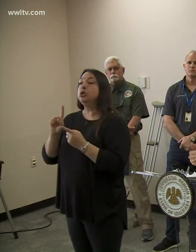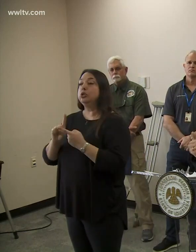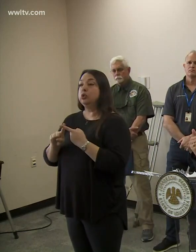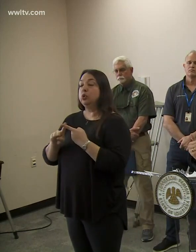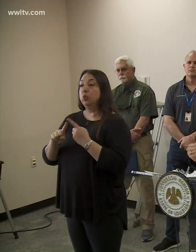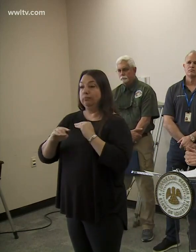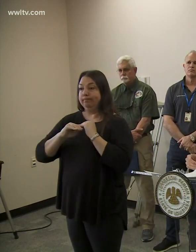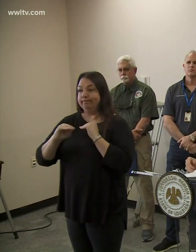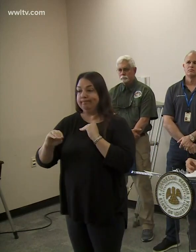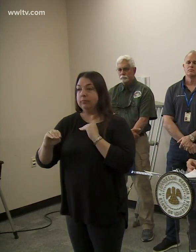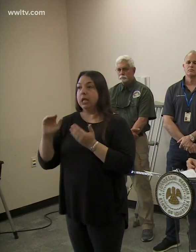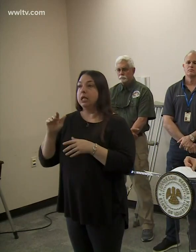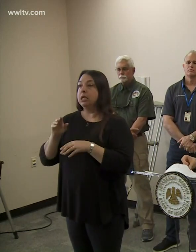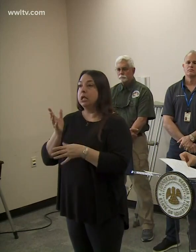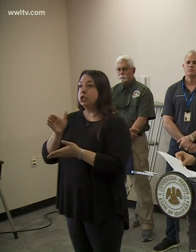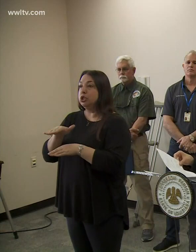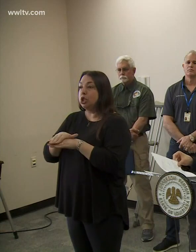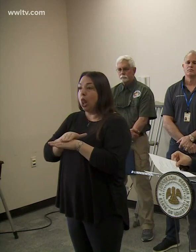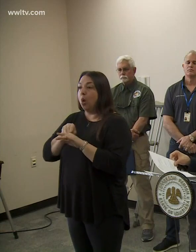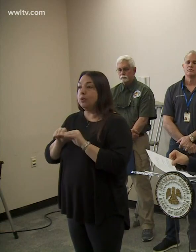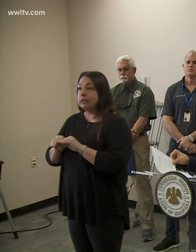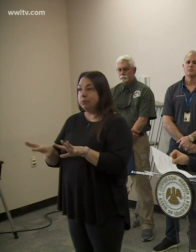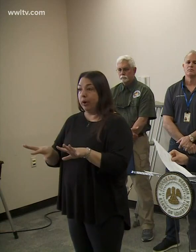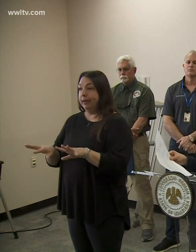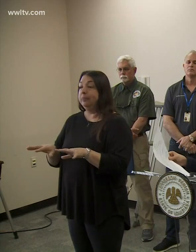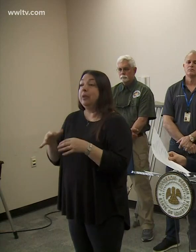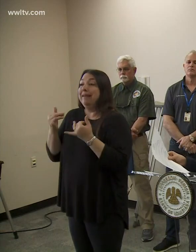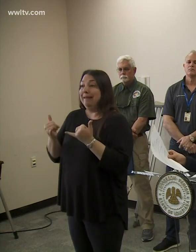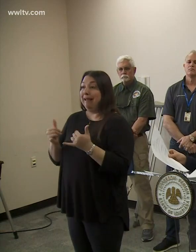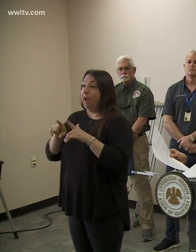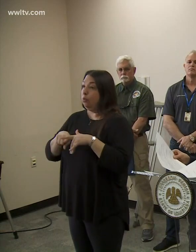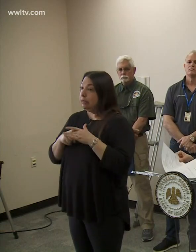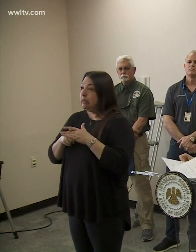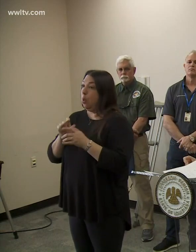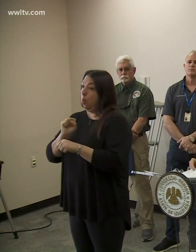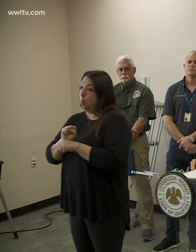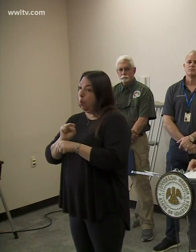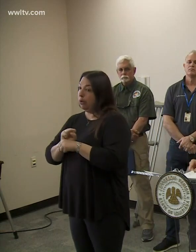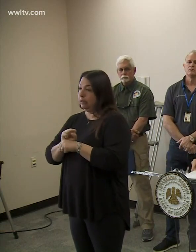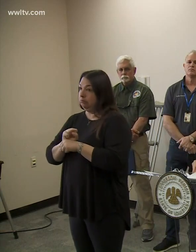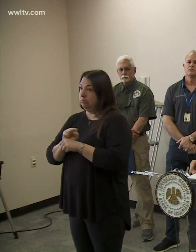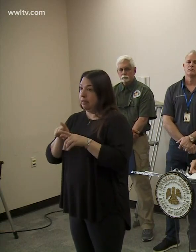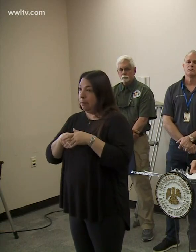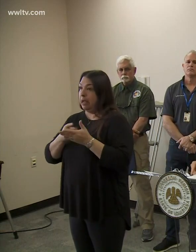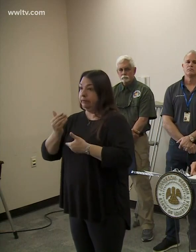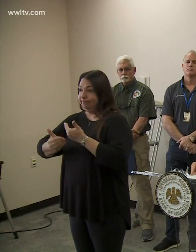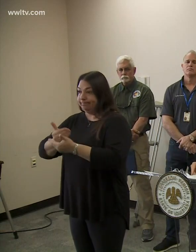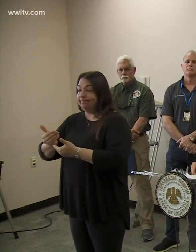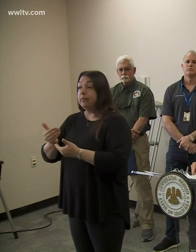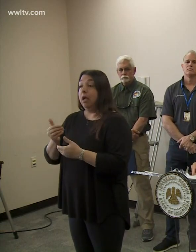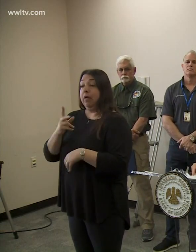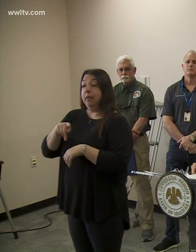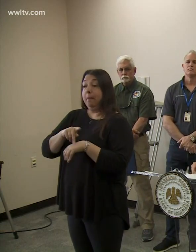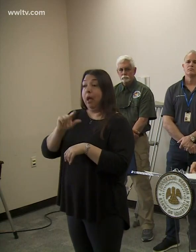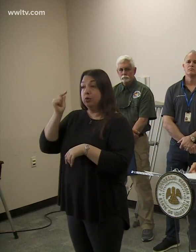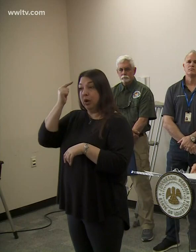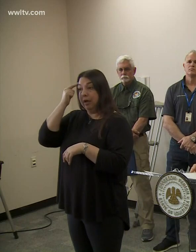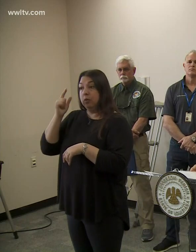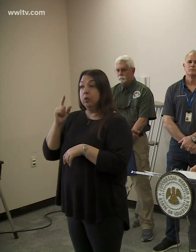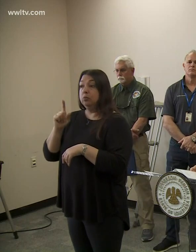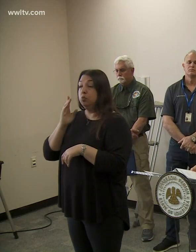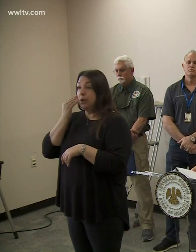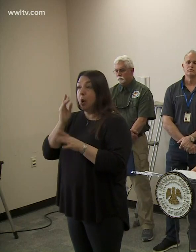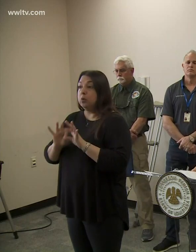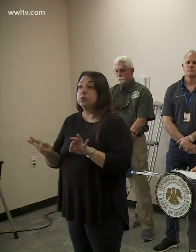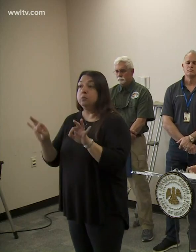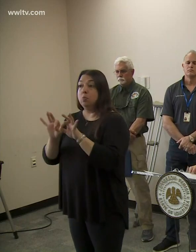curve and slow the spread. So again, we are in the mitigation phase. As a parish government, we believe that it is very critical